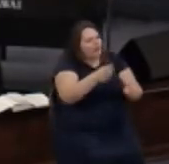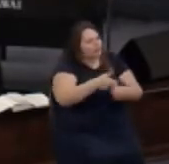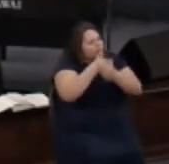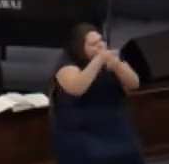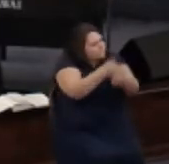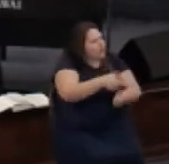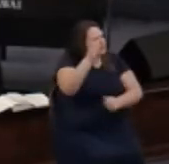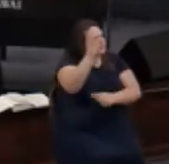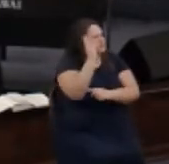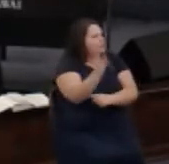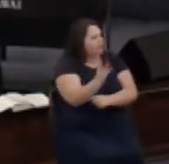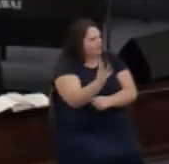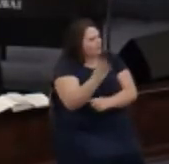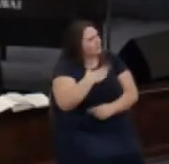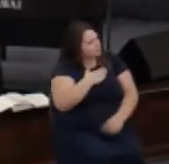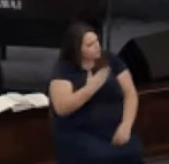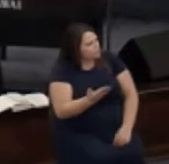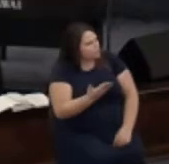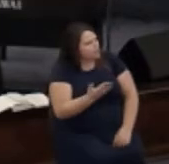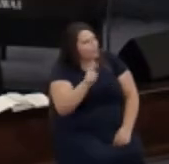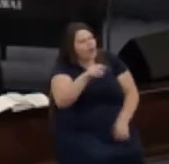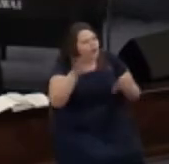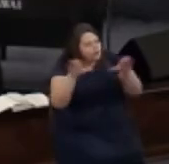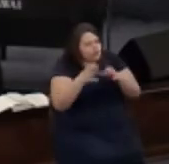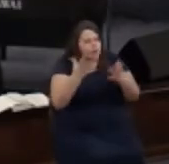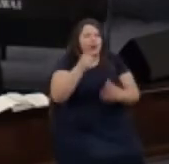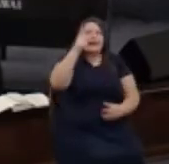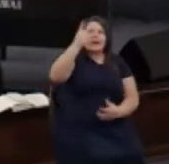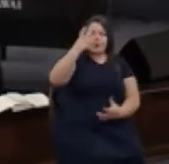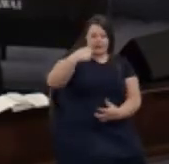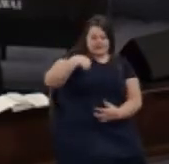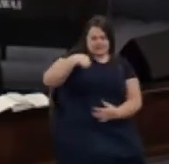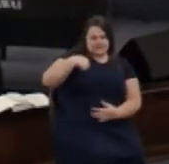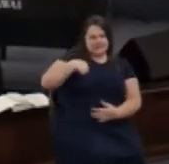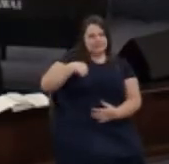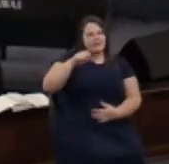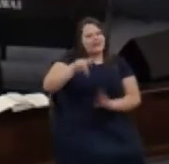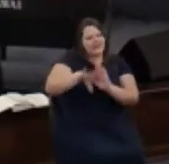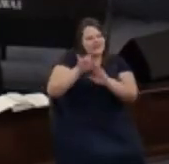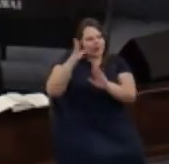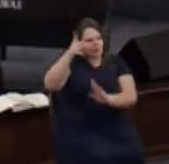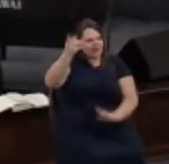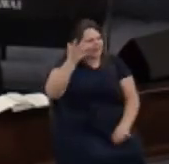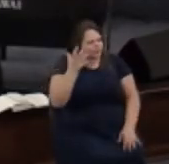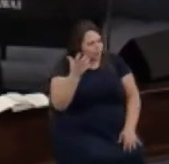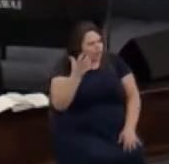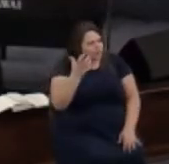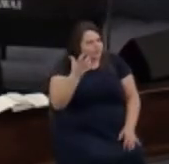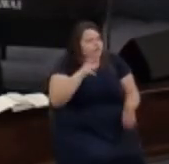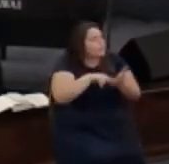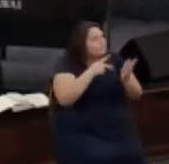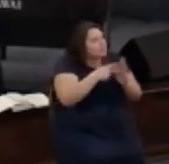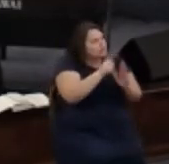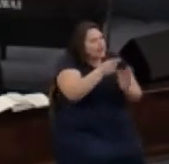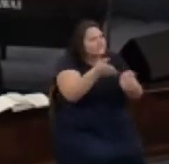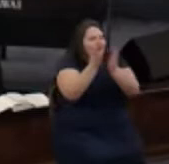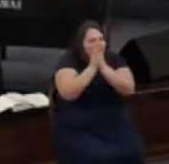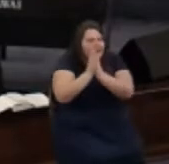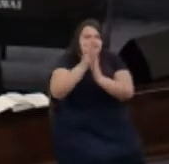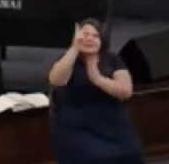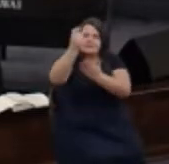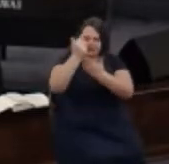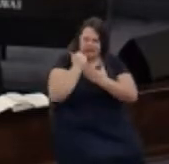you want to do what God wants you need to find what he wants means asking God to help you do the tasks